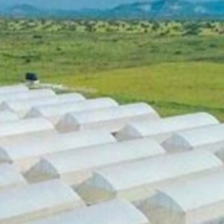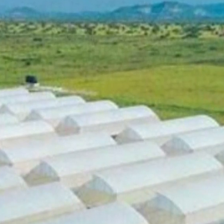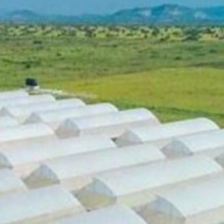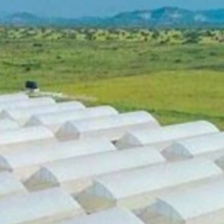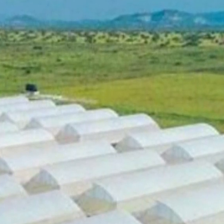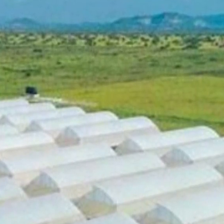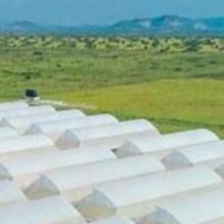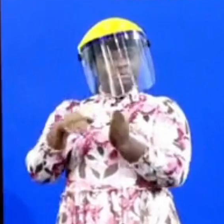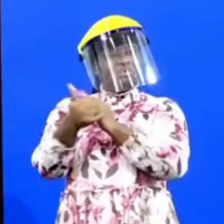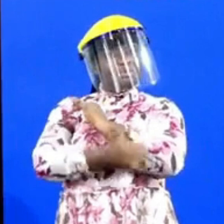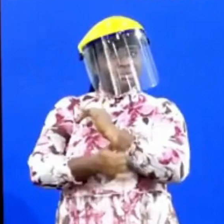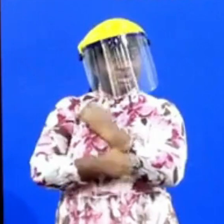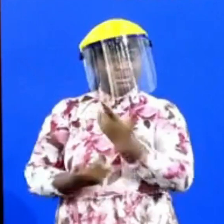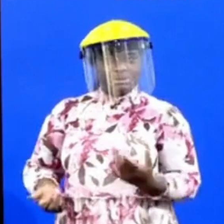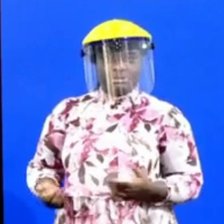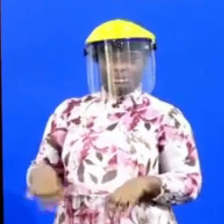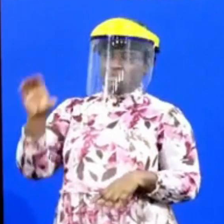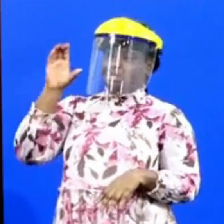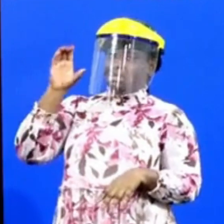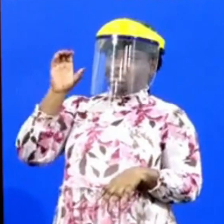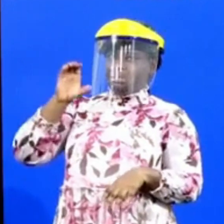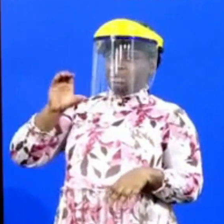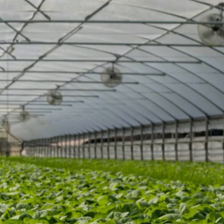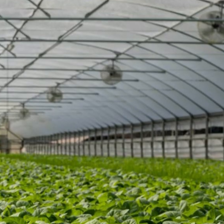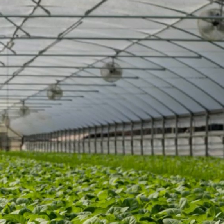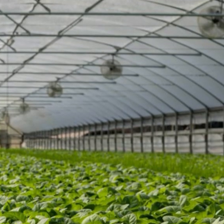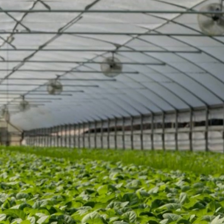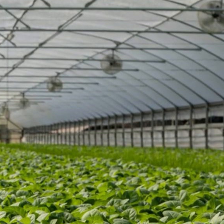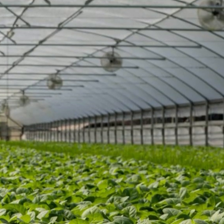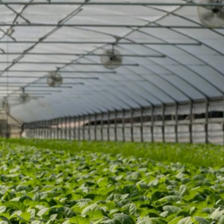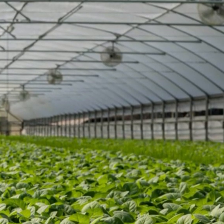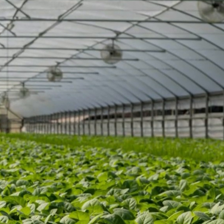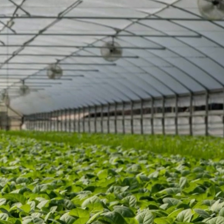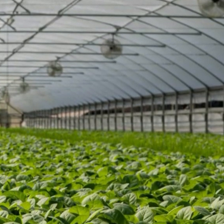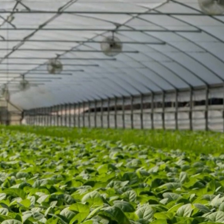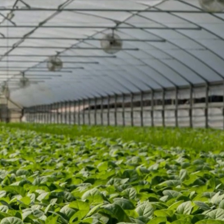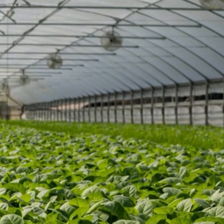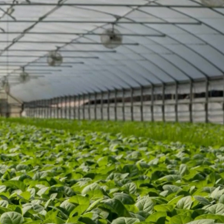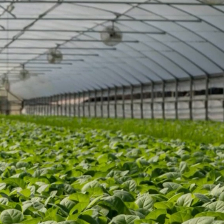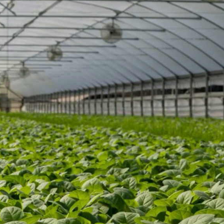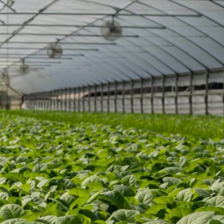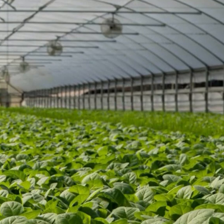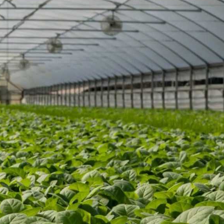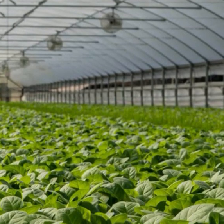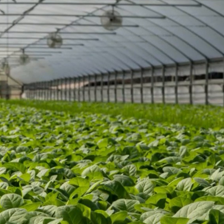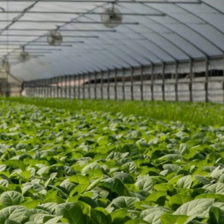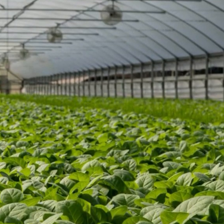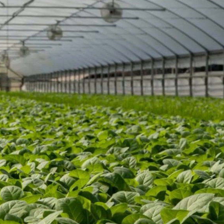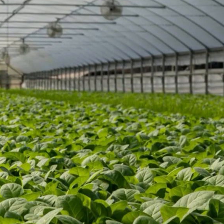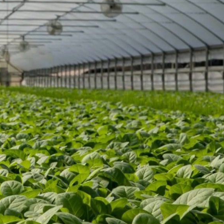the middle of the country, Borgiasi on the western side of Accra, and Darwinia on the eastern side.